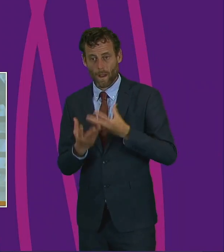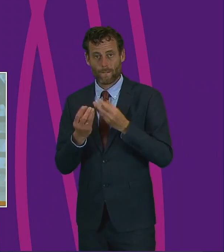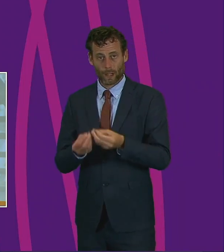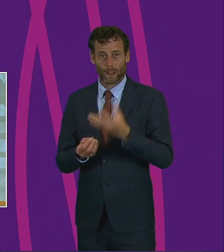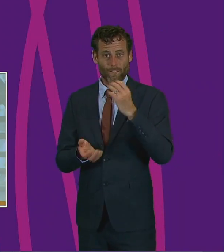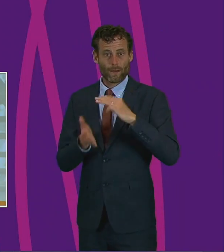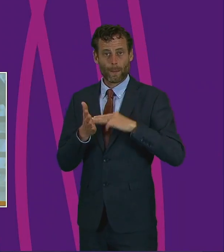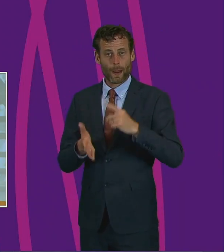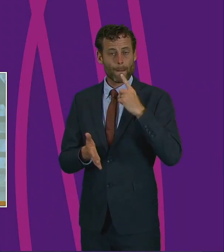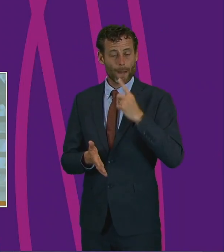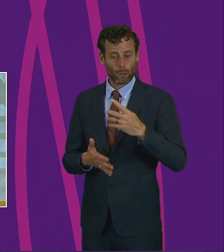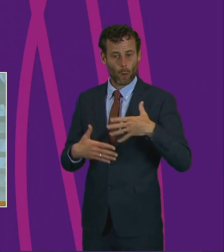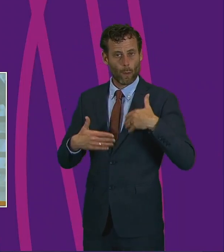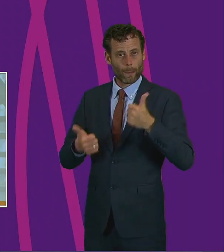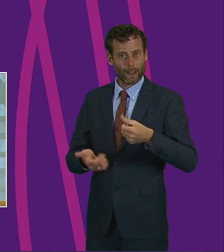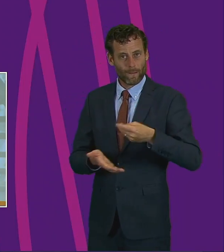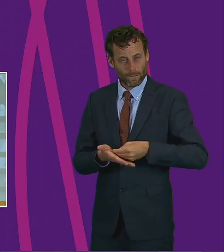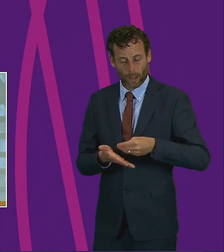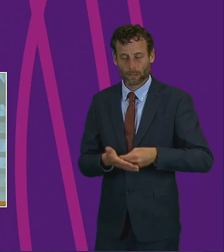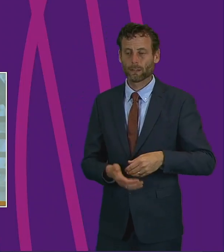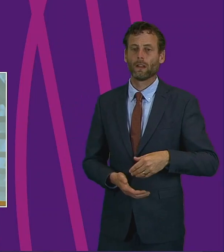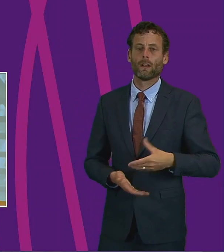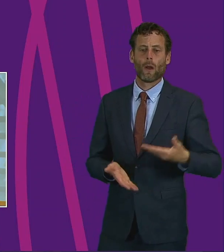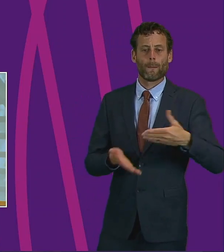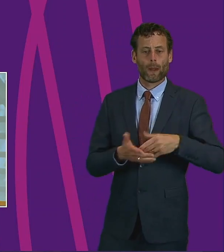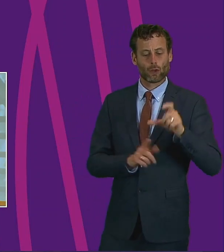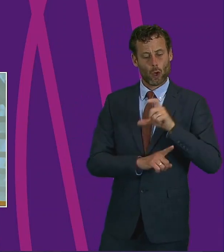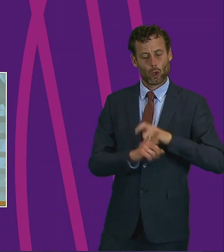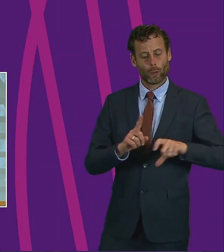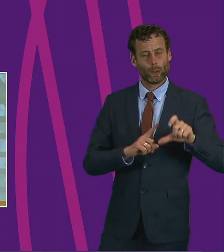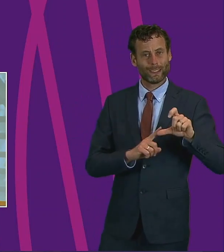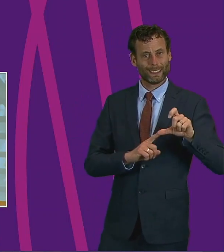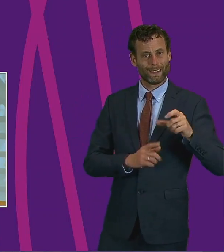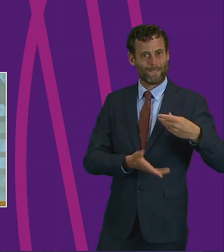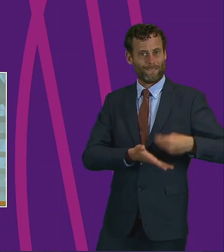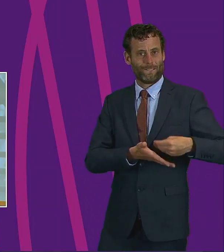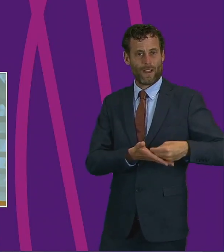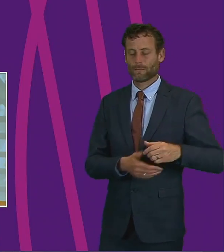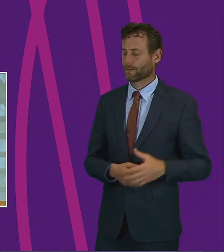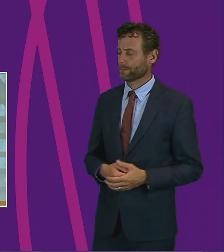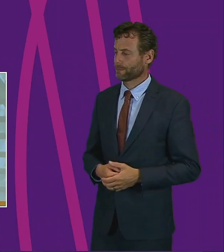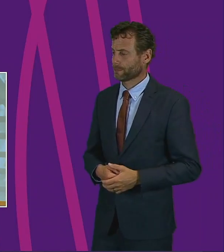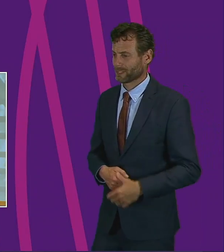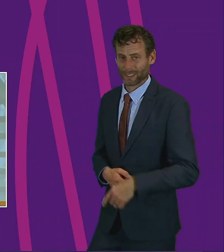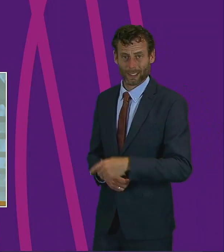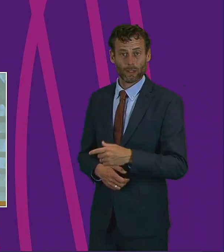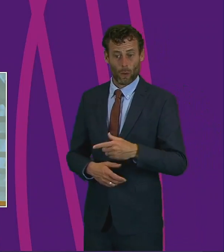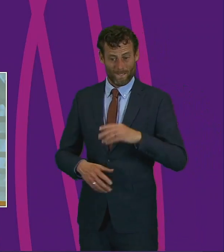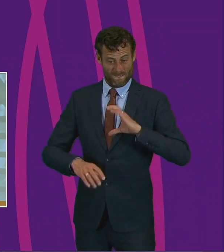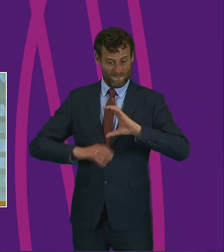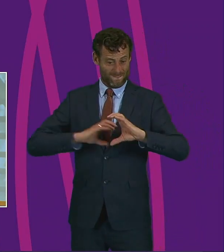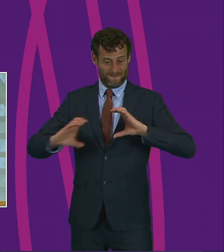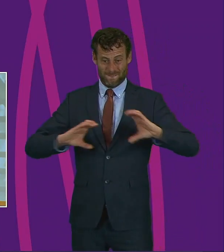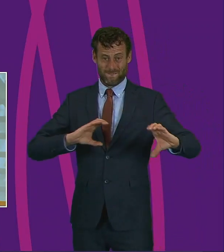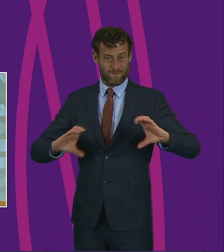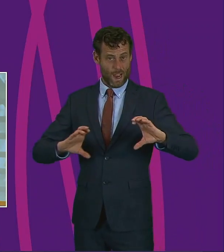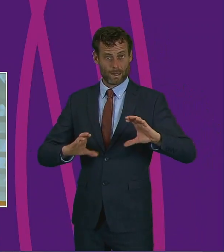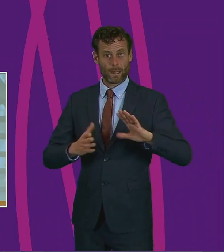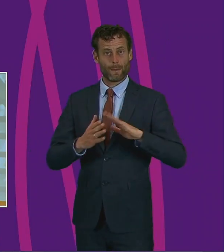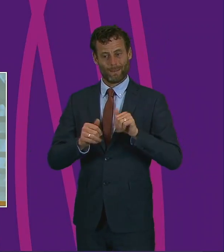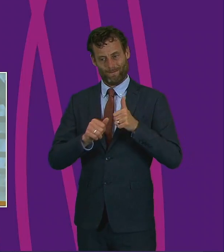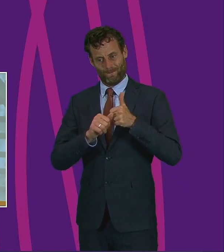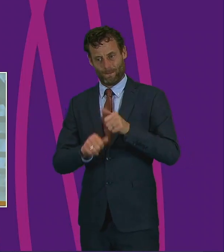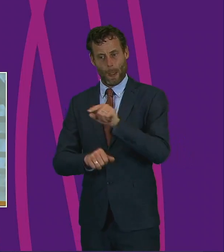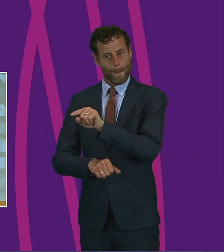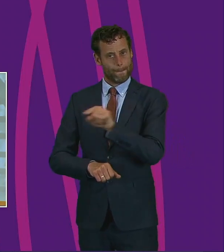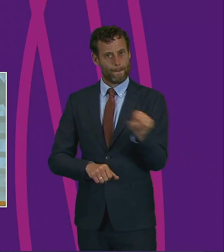and a £40 million supporting communities fund. Groups working in the heart of our communities have a wealth of experience in responding to different local and